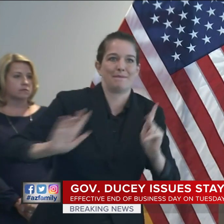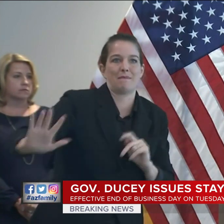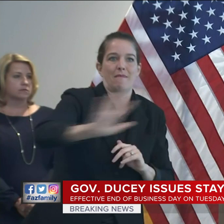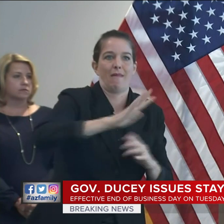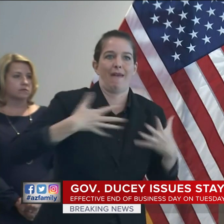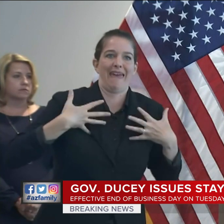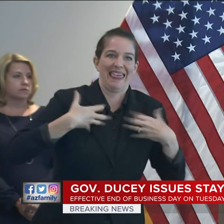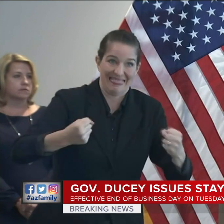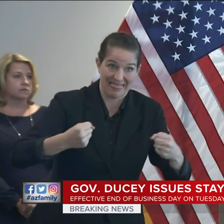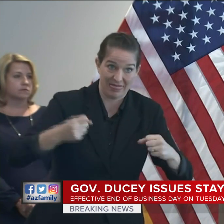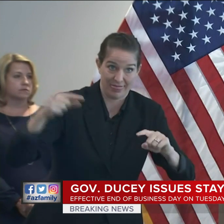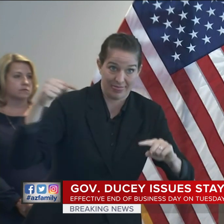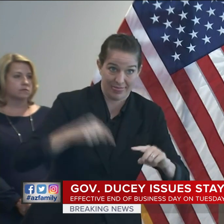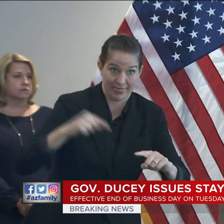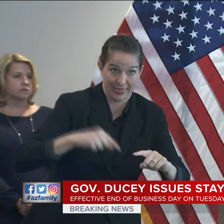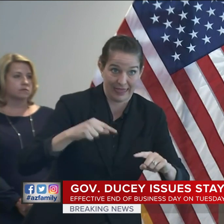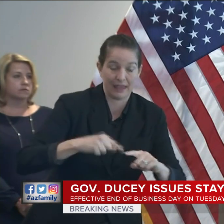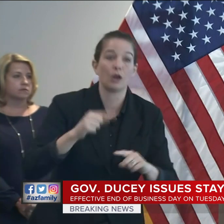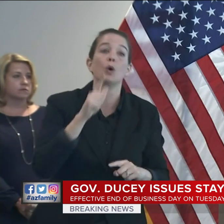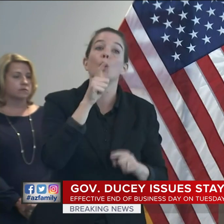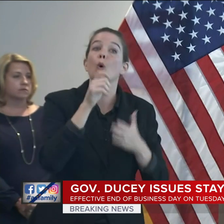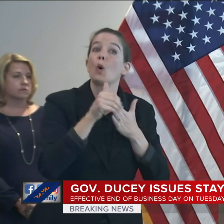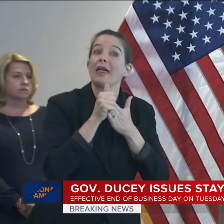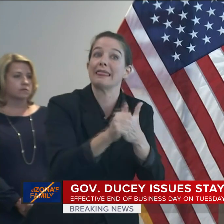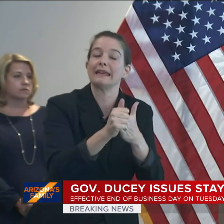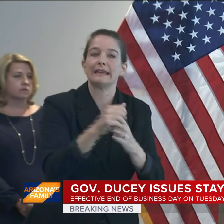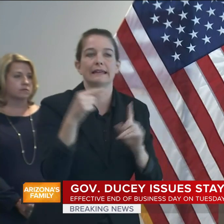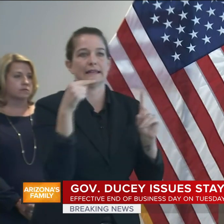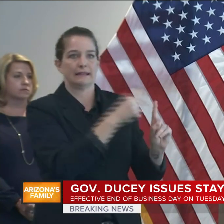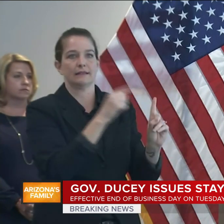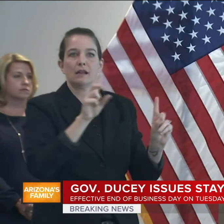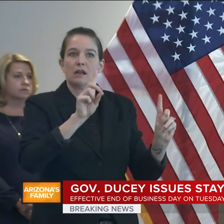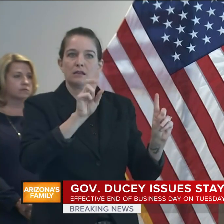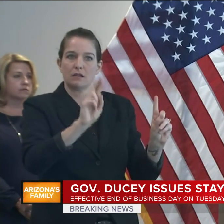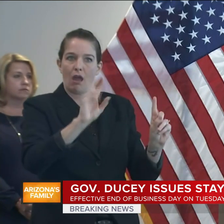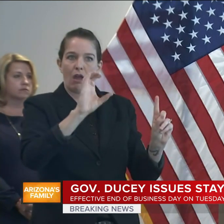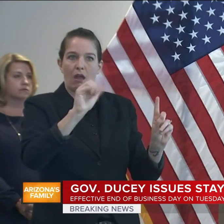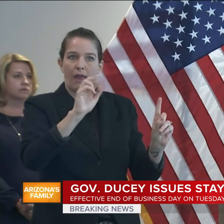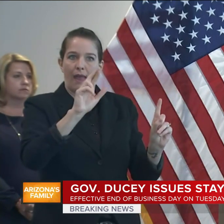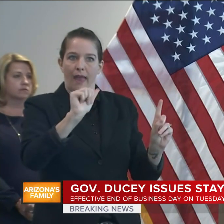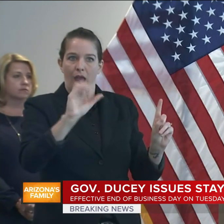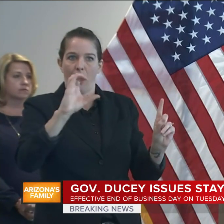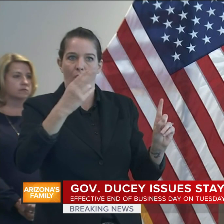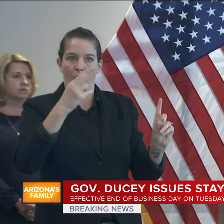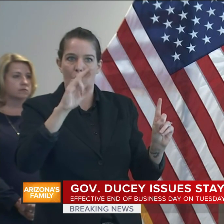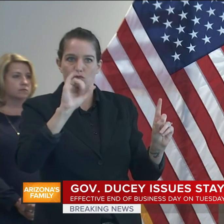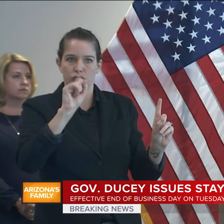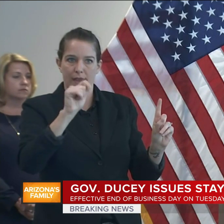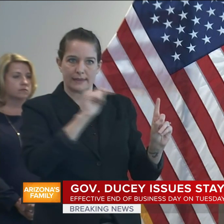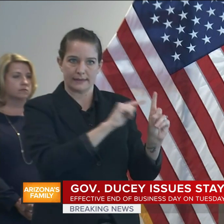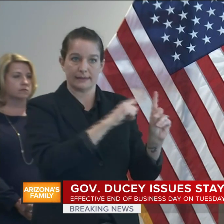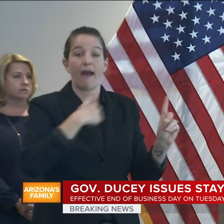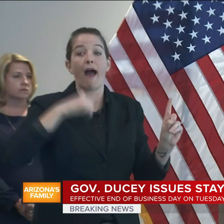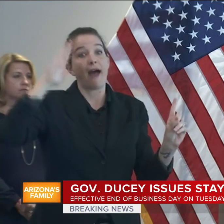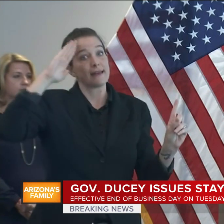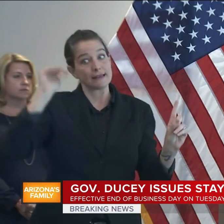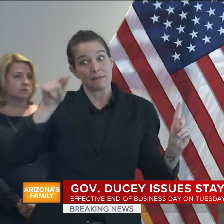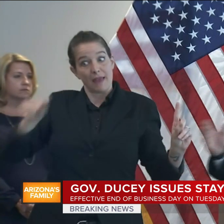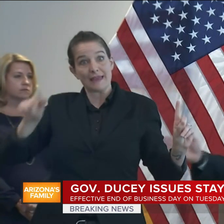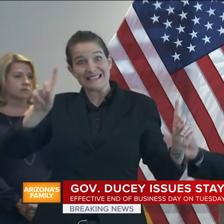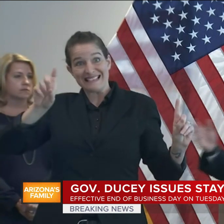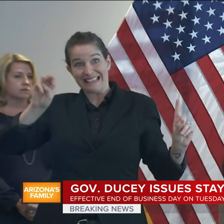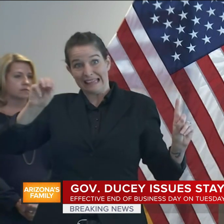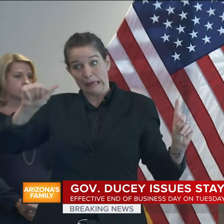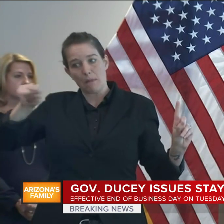Health Services is taking the lead. My expectation is that DEMA will be in a support role. And they are in a support